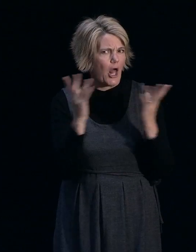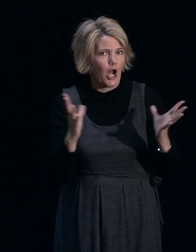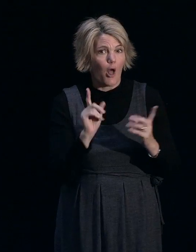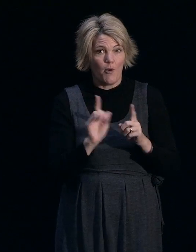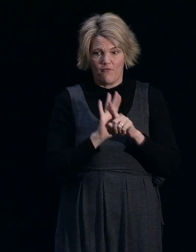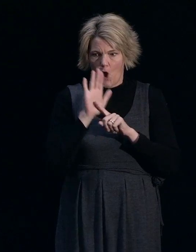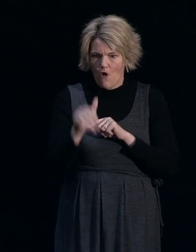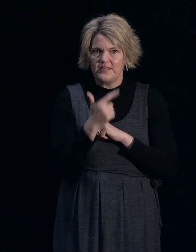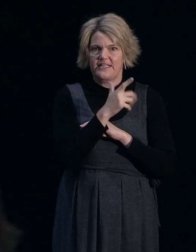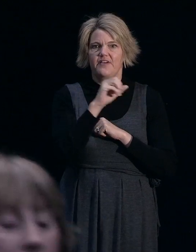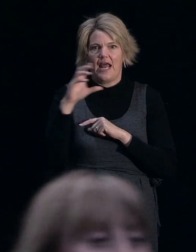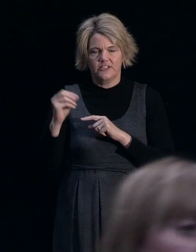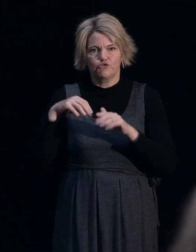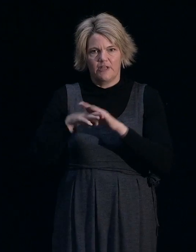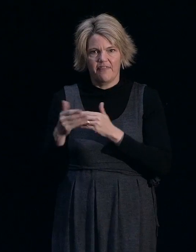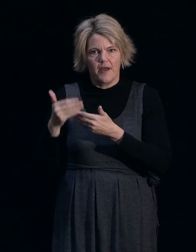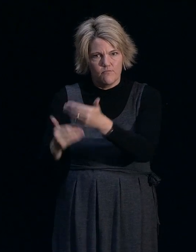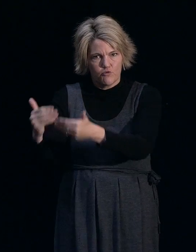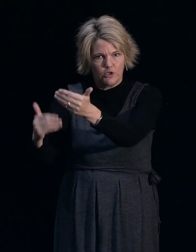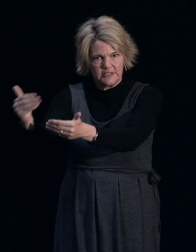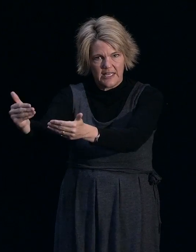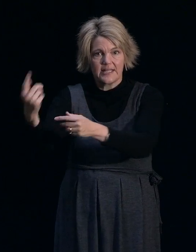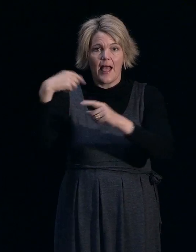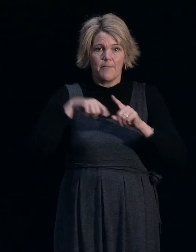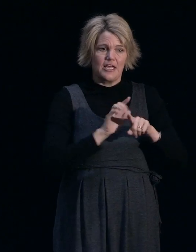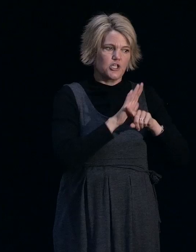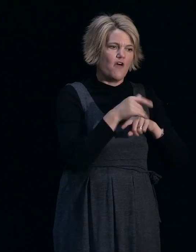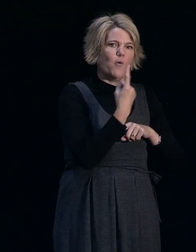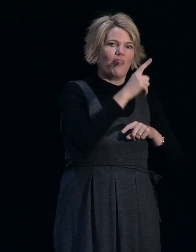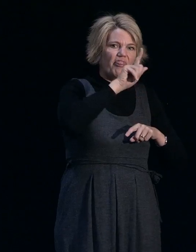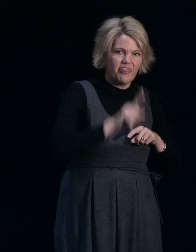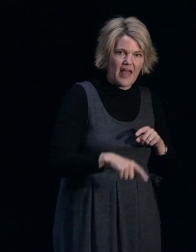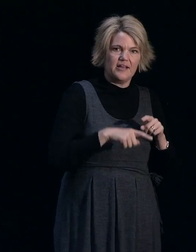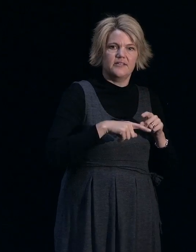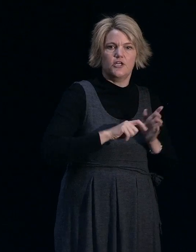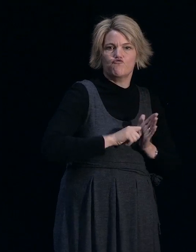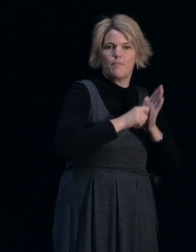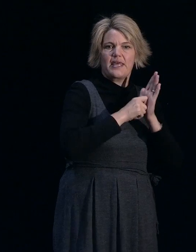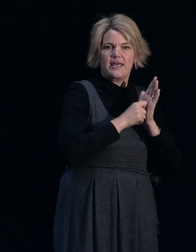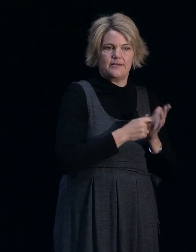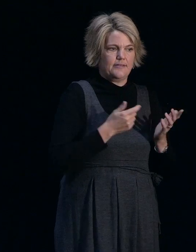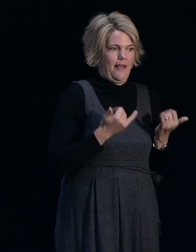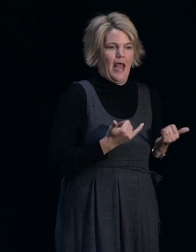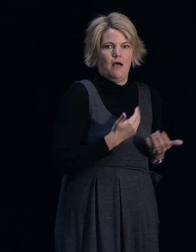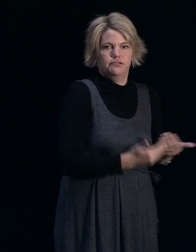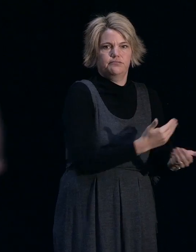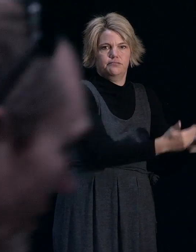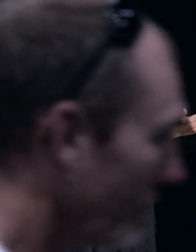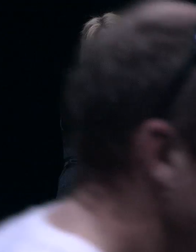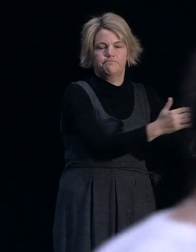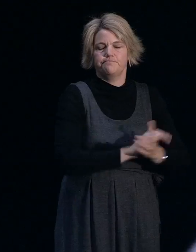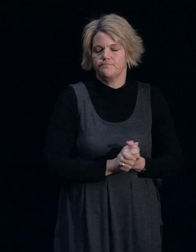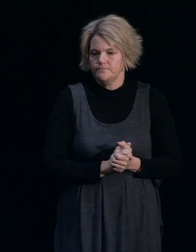pipeline and we've also got over a thousand repairs underway. So what we can talk to you about is what happens once you're in that pipeline.